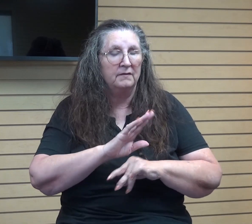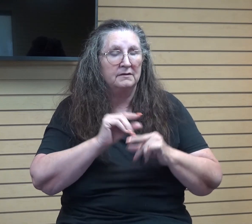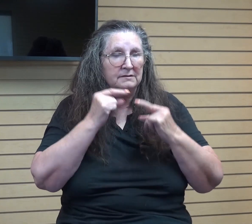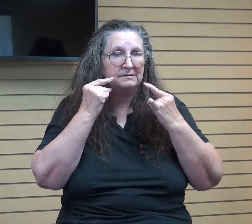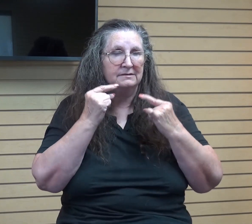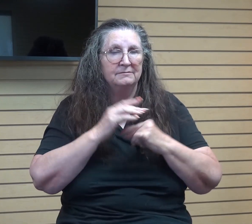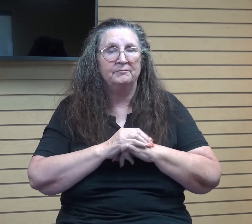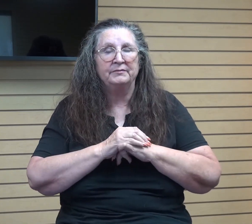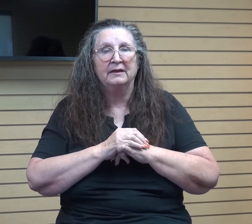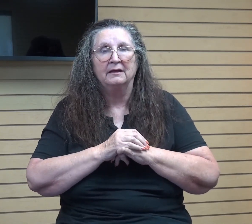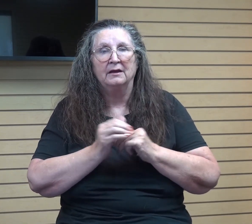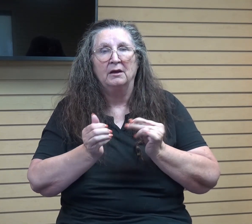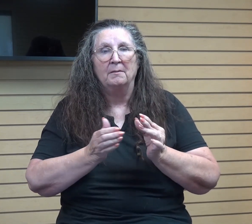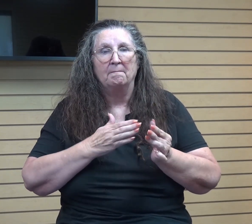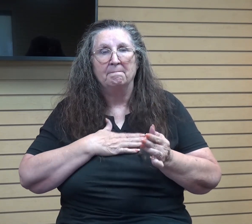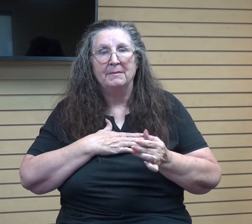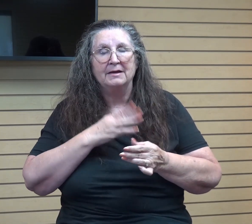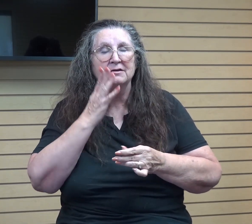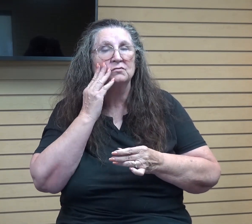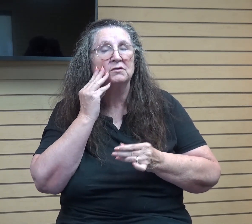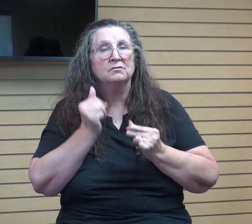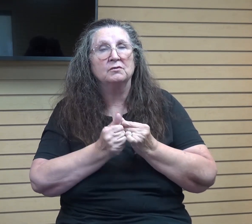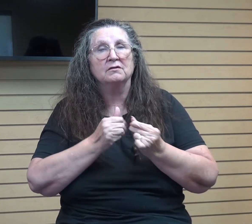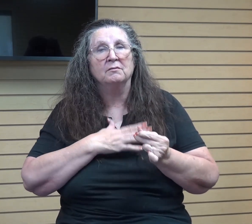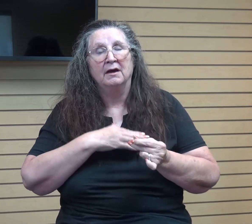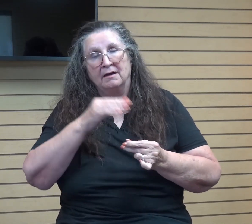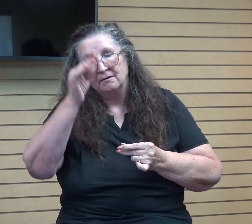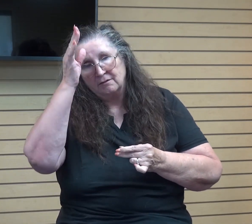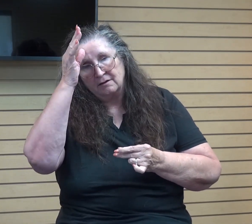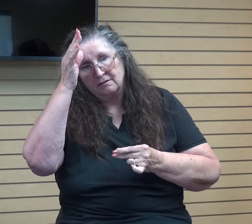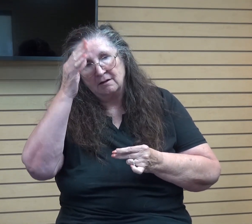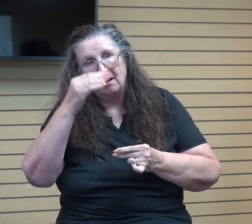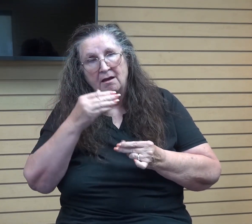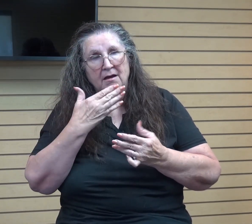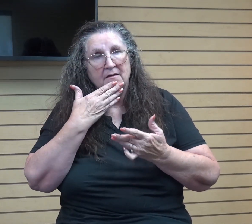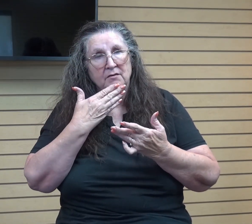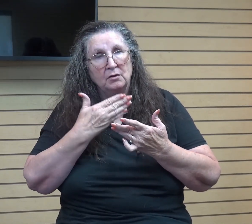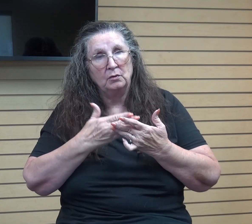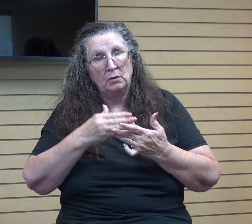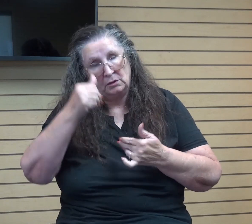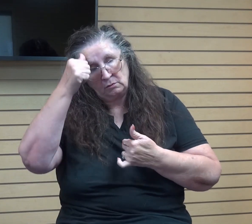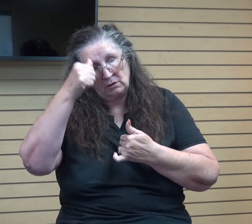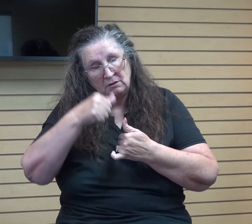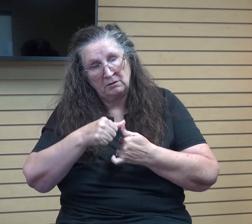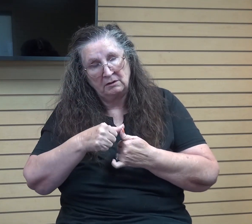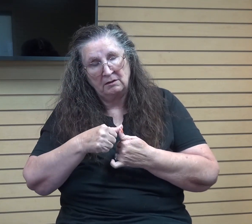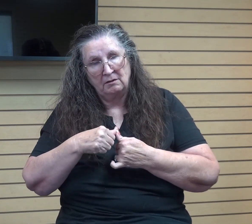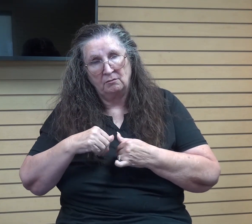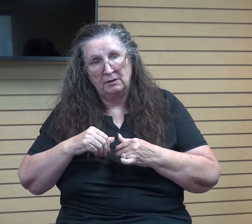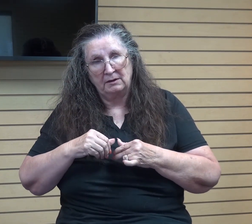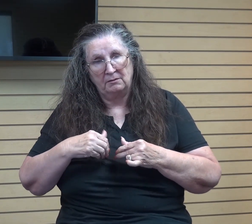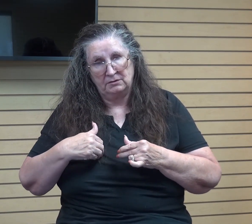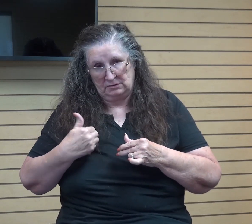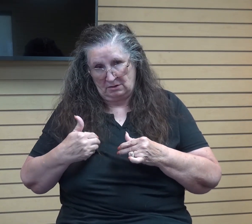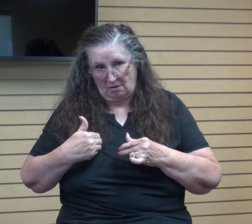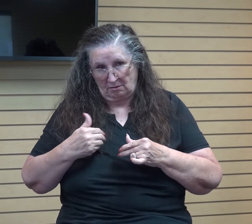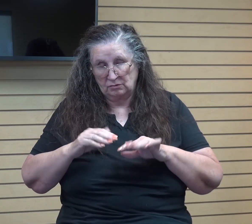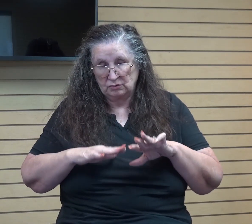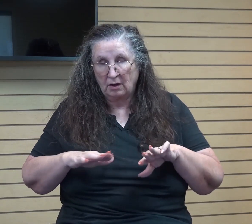so with my experience with my father, I have a pretty good memory of my early days as a child. And so